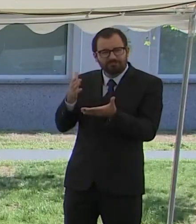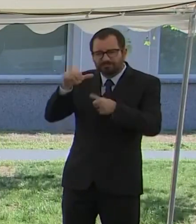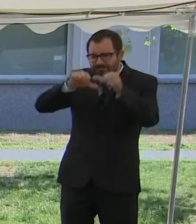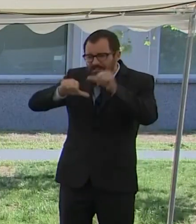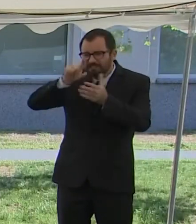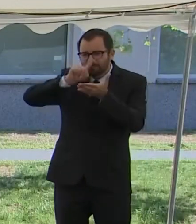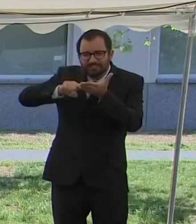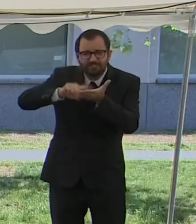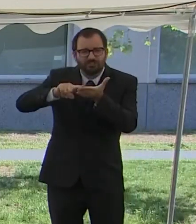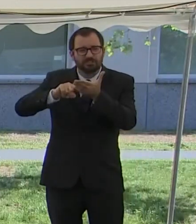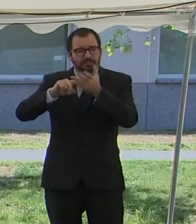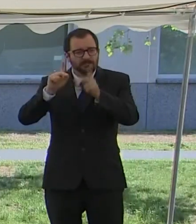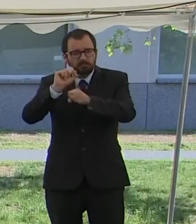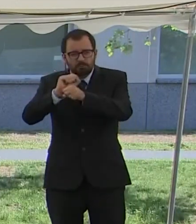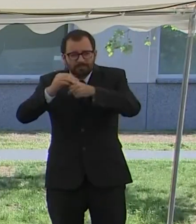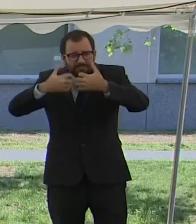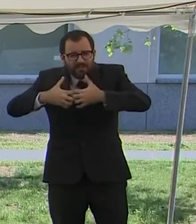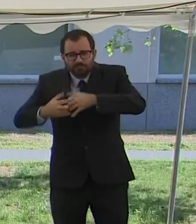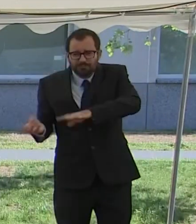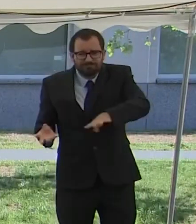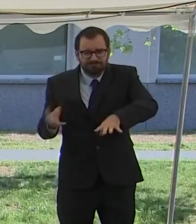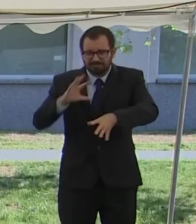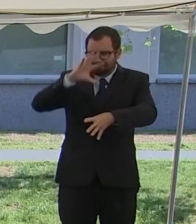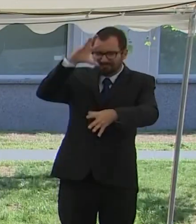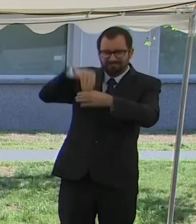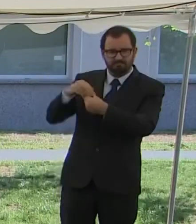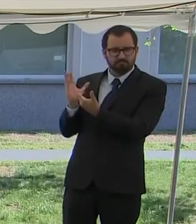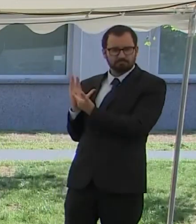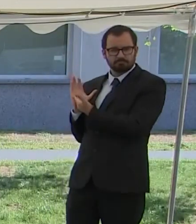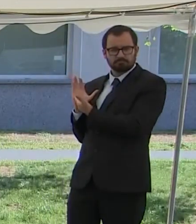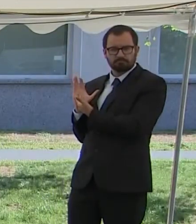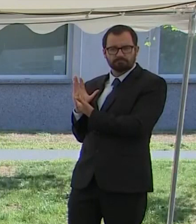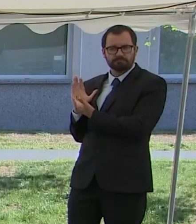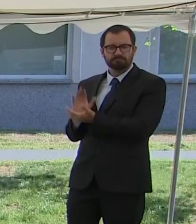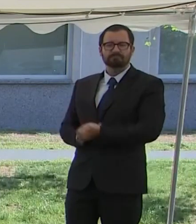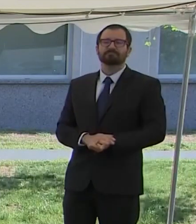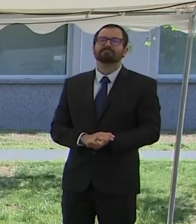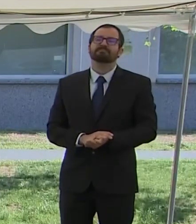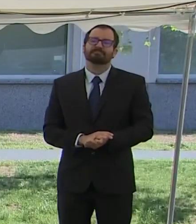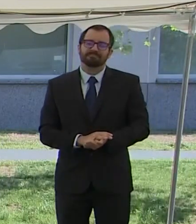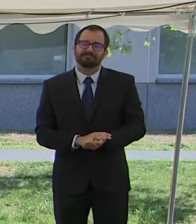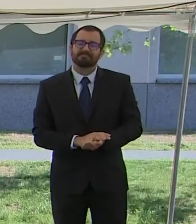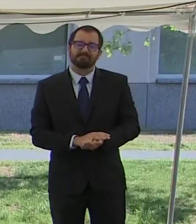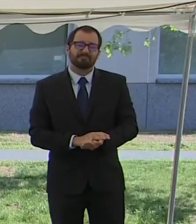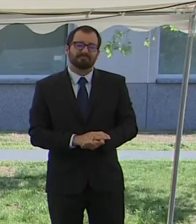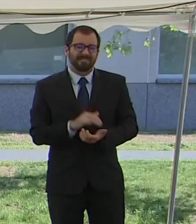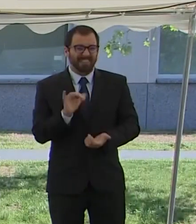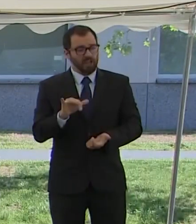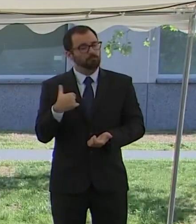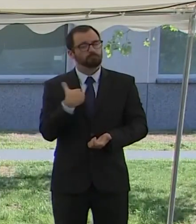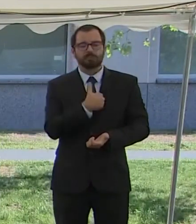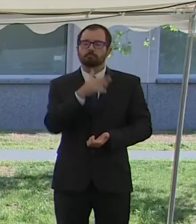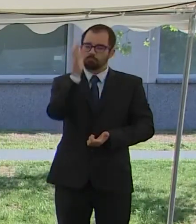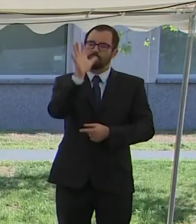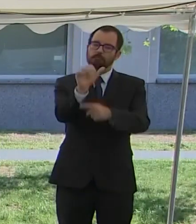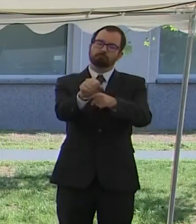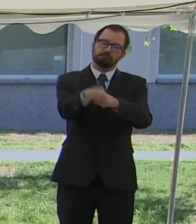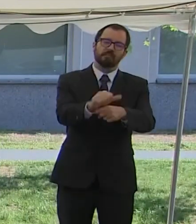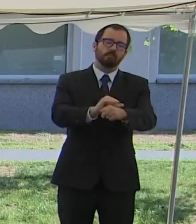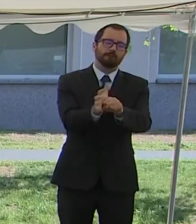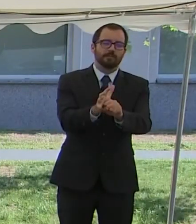will win. I'm very proud to be working here at Pfizer in Massachusetts. We are truly contributing to